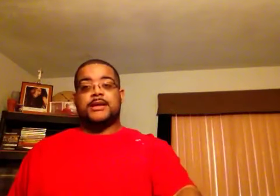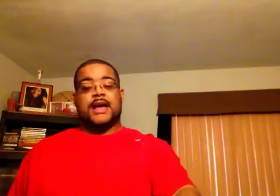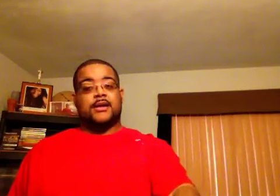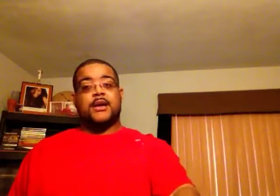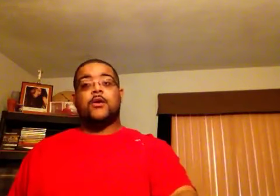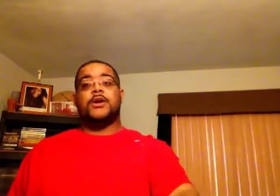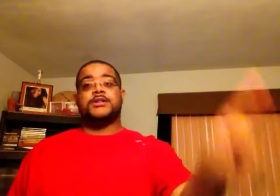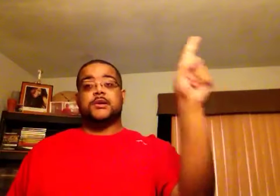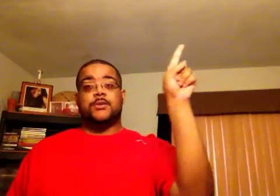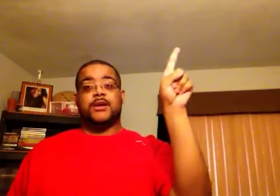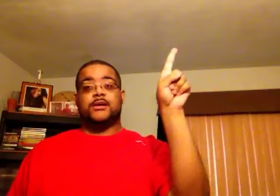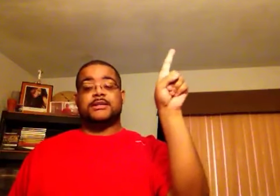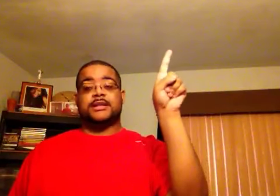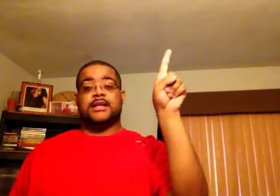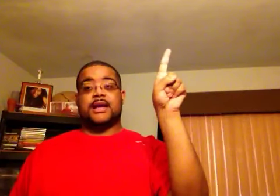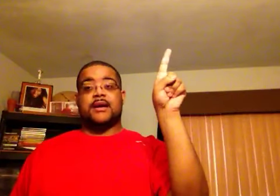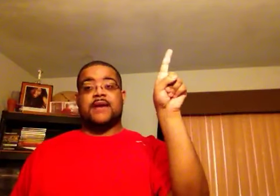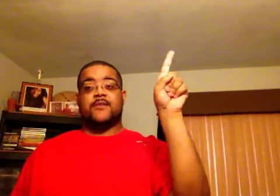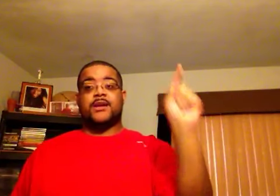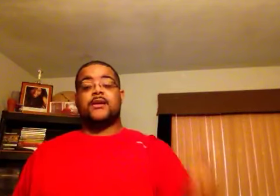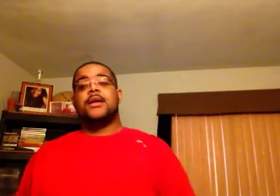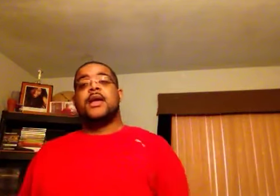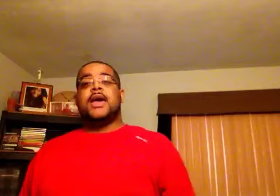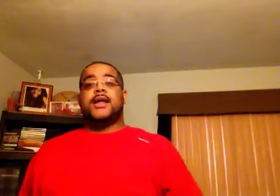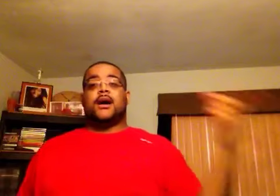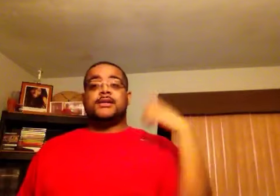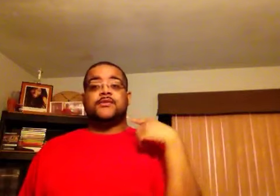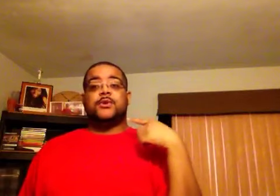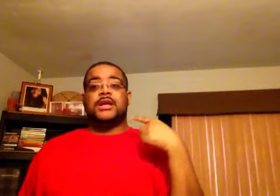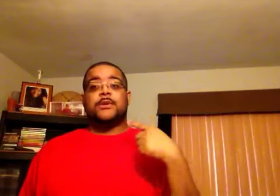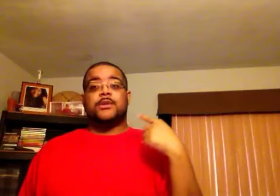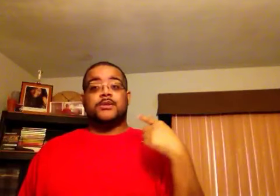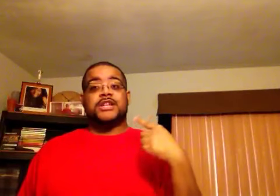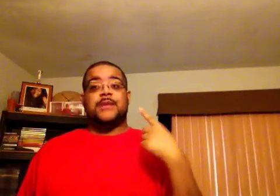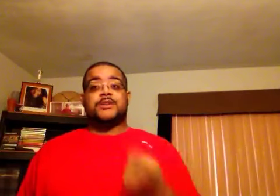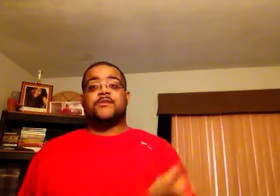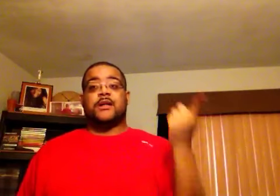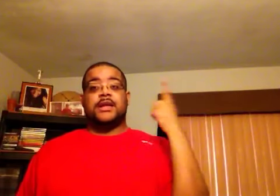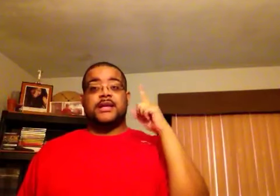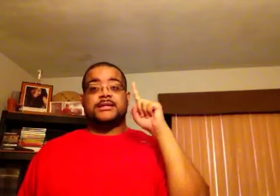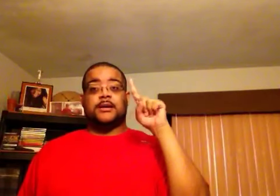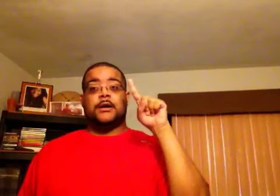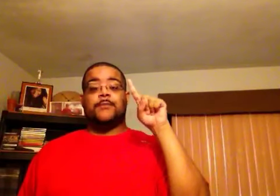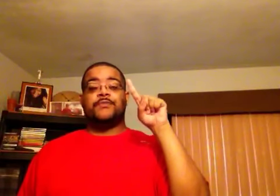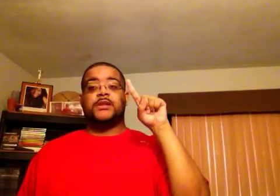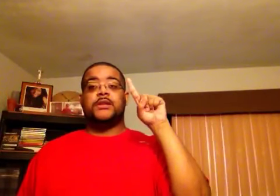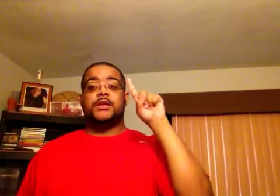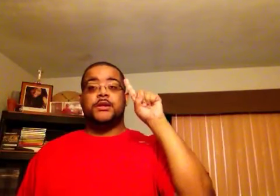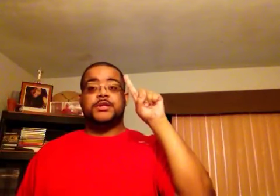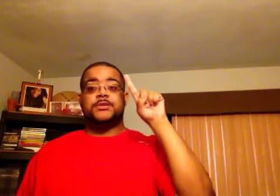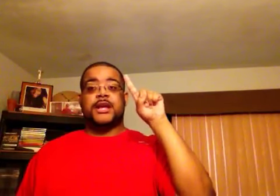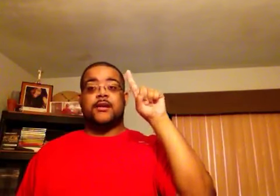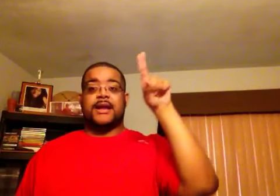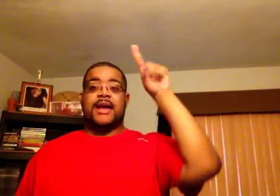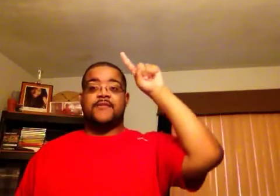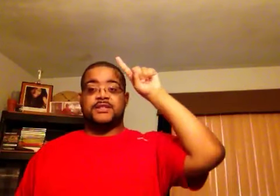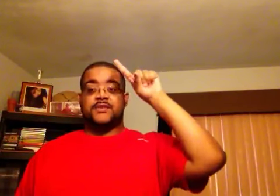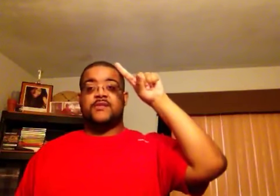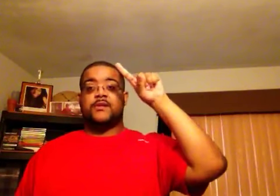down here, or you can just go up here on this link that I'll have up here. And also, if you want to keep up with Luke James, can follow his YouTube channel, and I'll have his Vivo